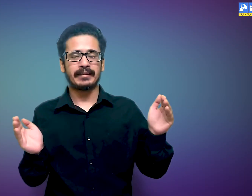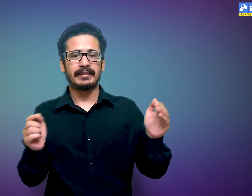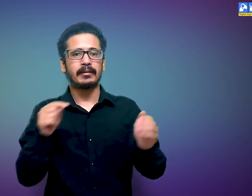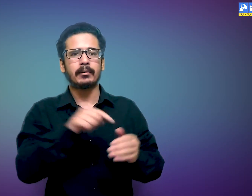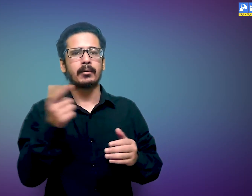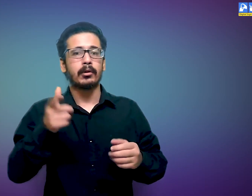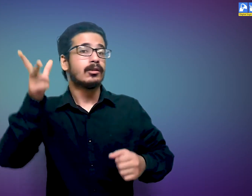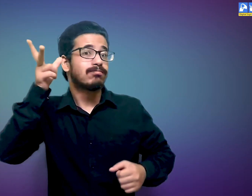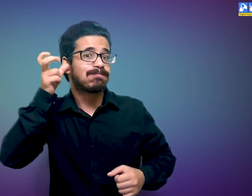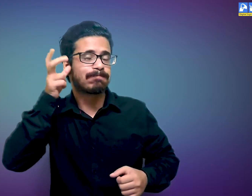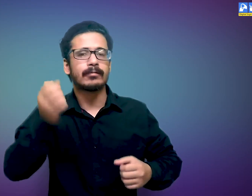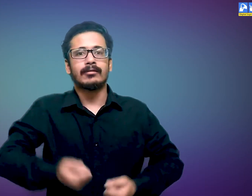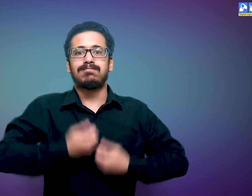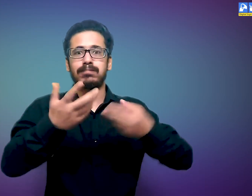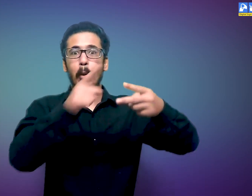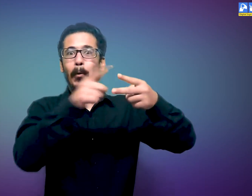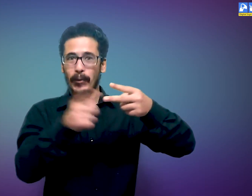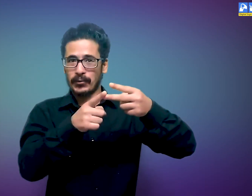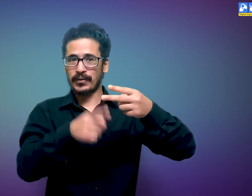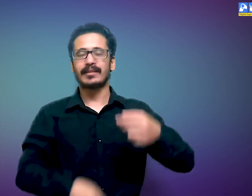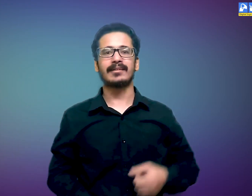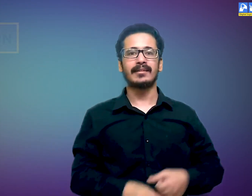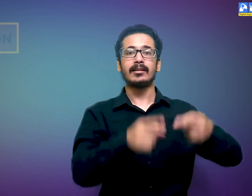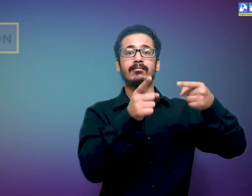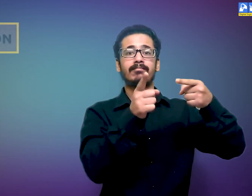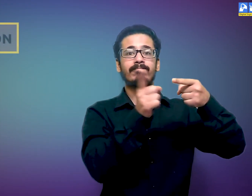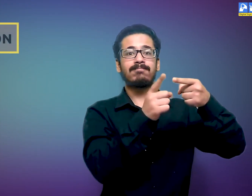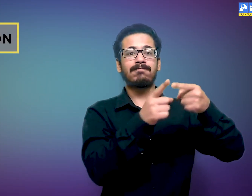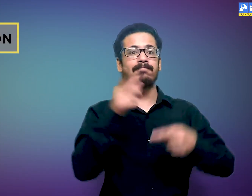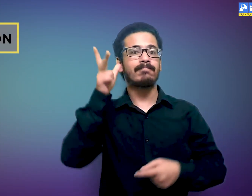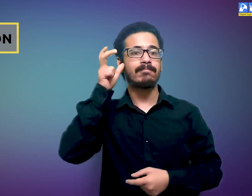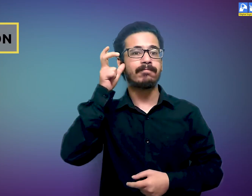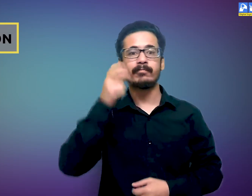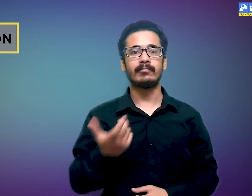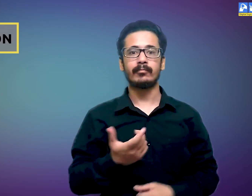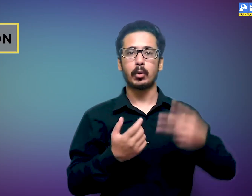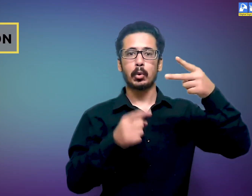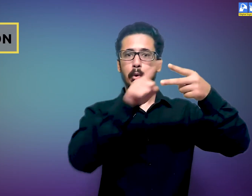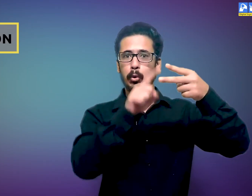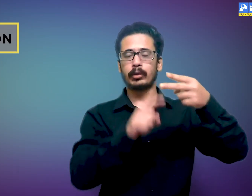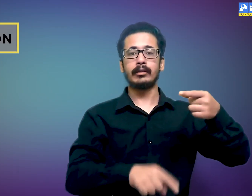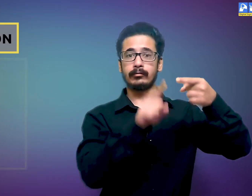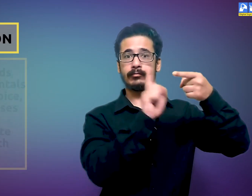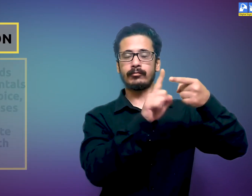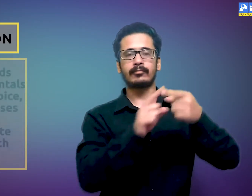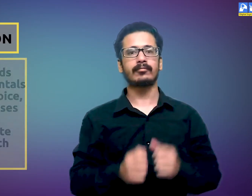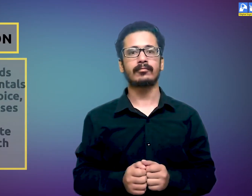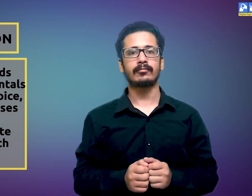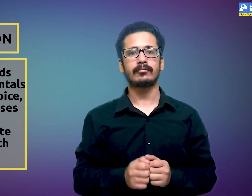In this stage, a child grows. He or she starts reception and expression of information through speech sounds. In reception, there are two sub-points.